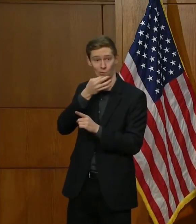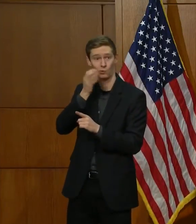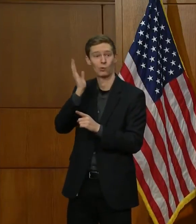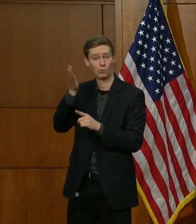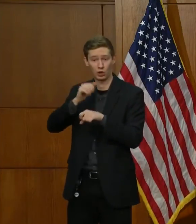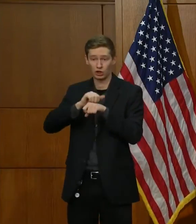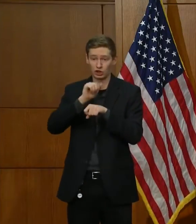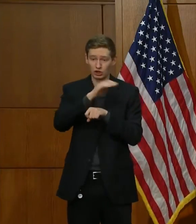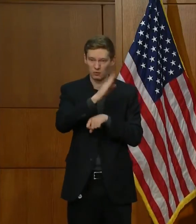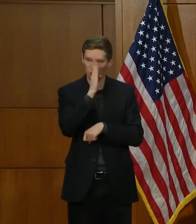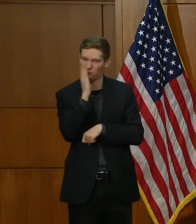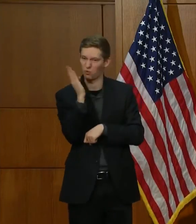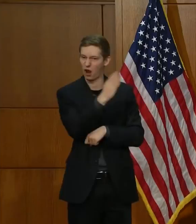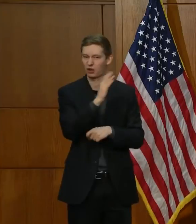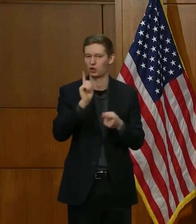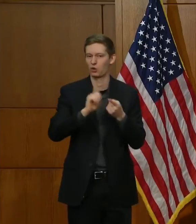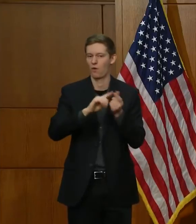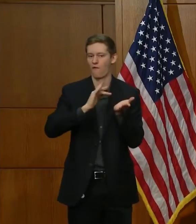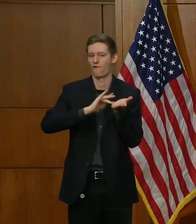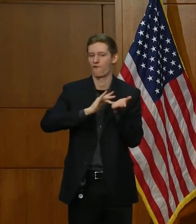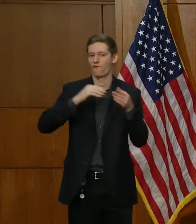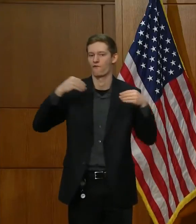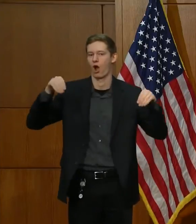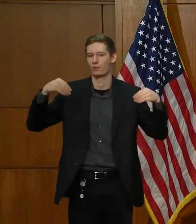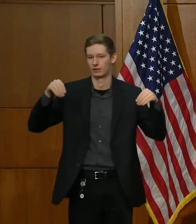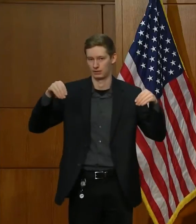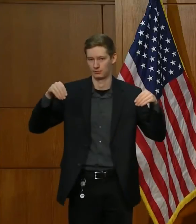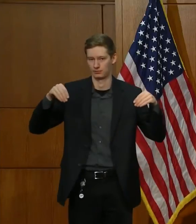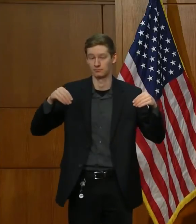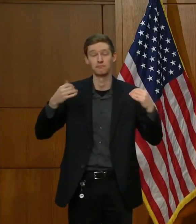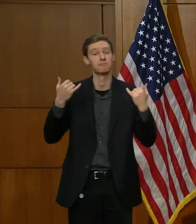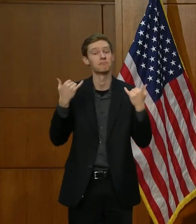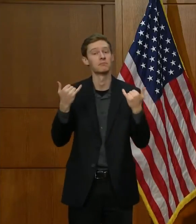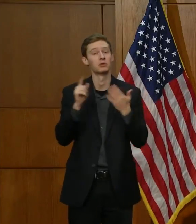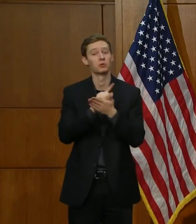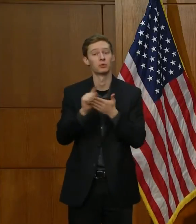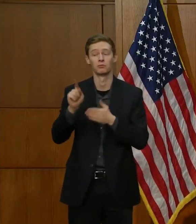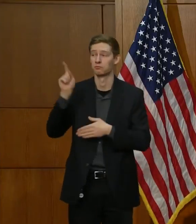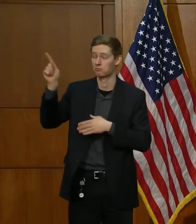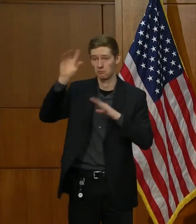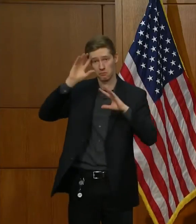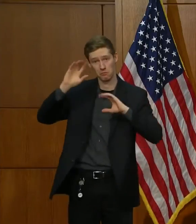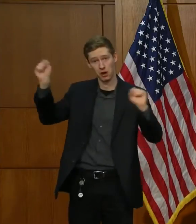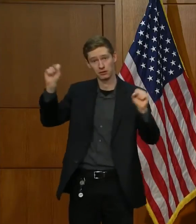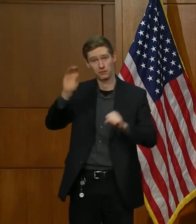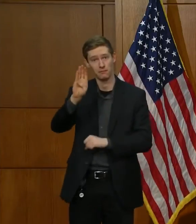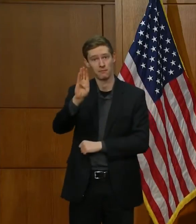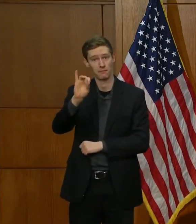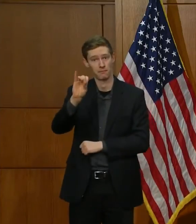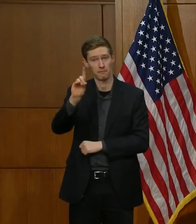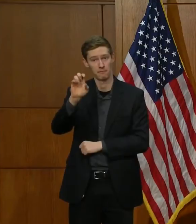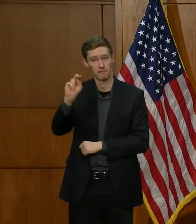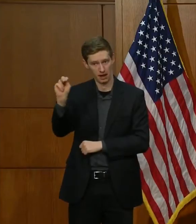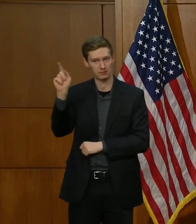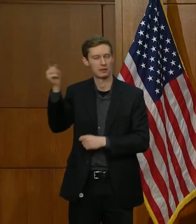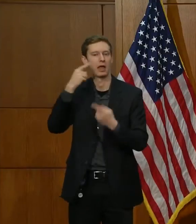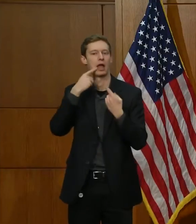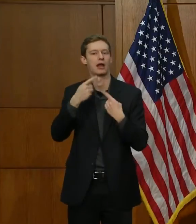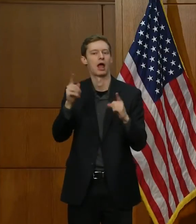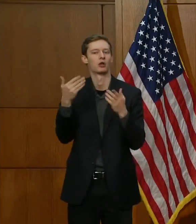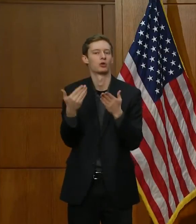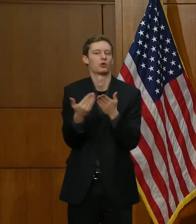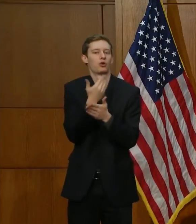pharmacies. This week, the Biden administration announced the next phase of the federal pharmacy partnership.